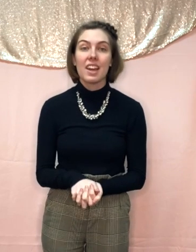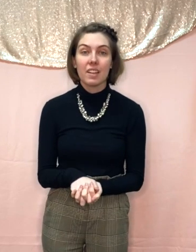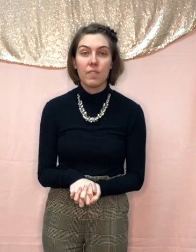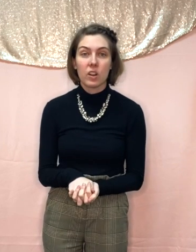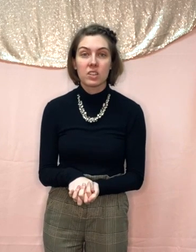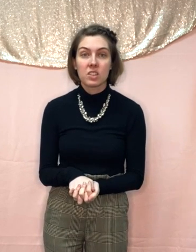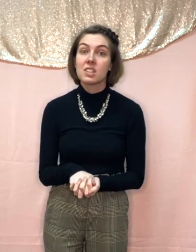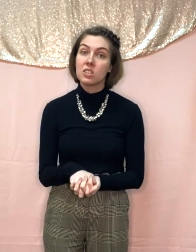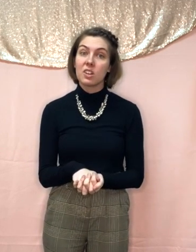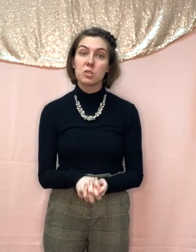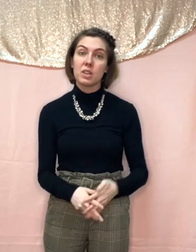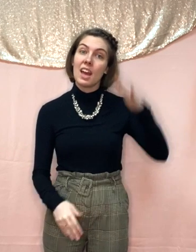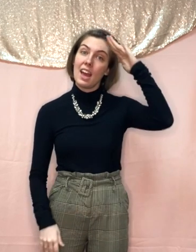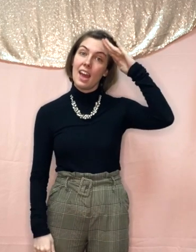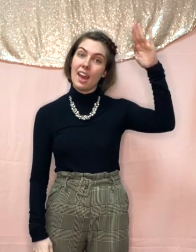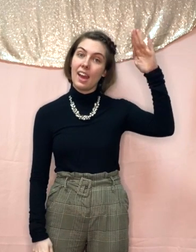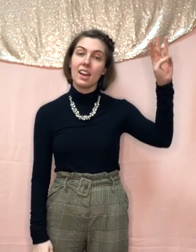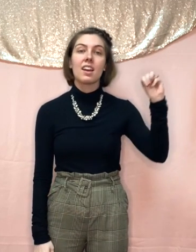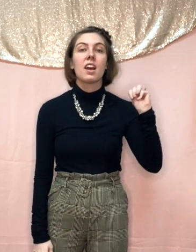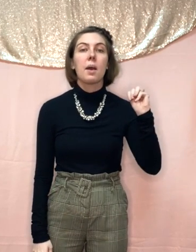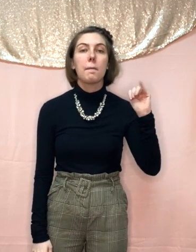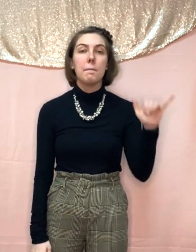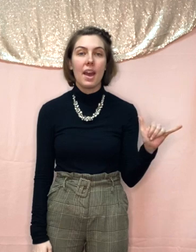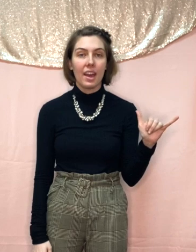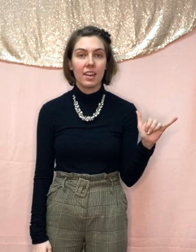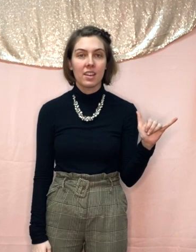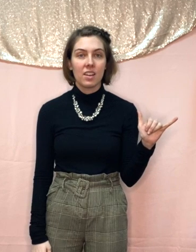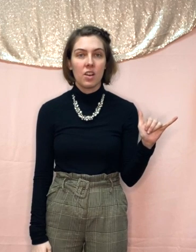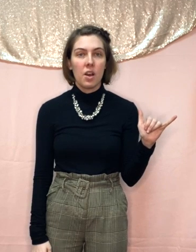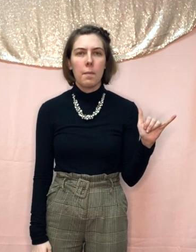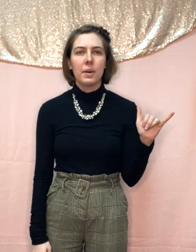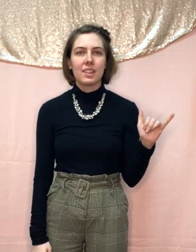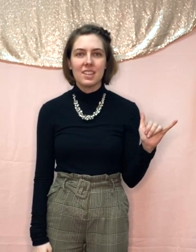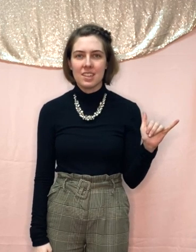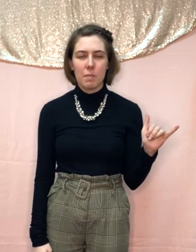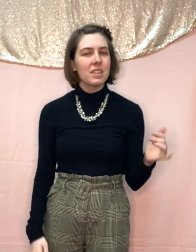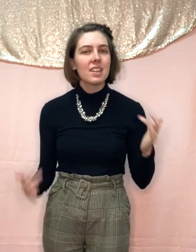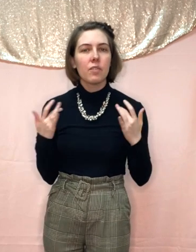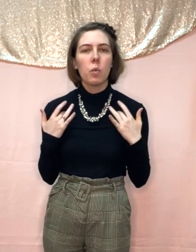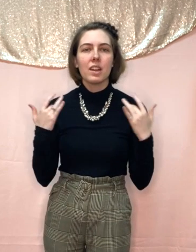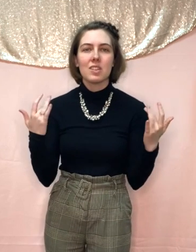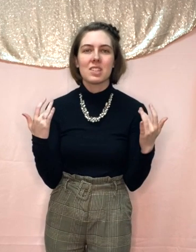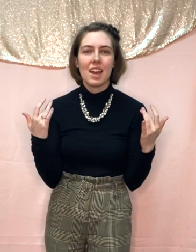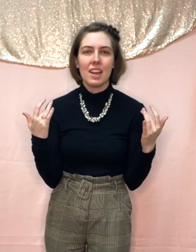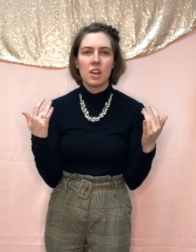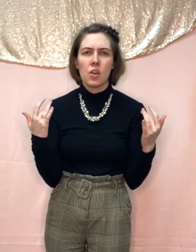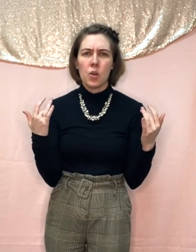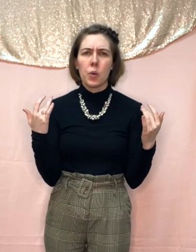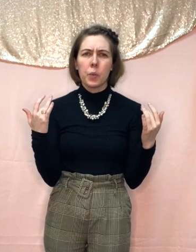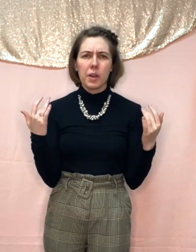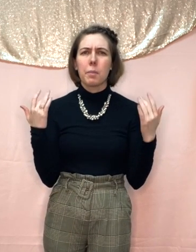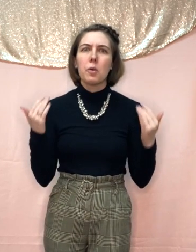the second verse still starts with Hey, May, but this time instead of what do you say,